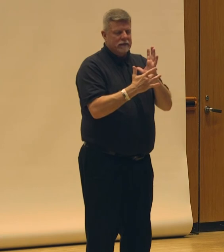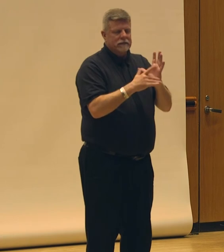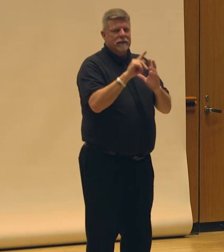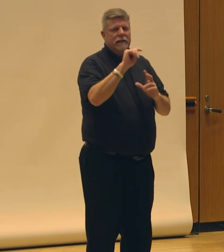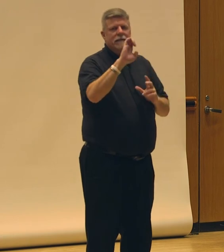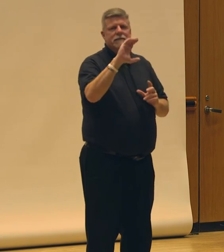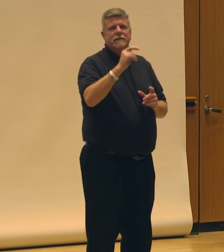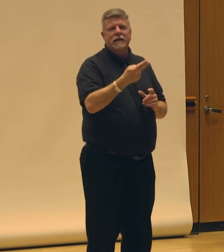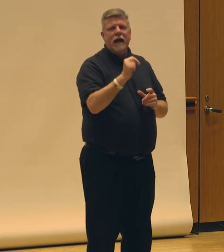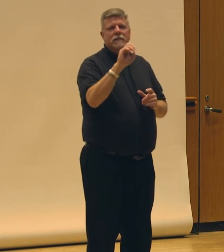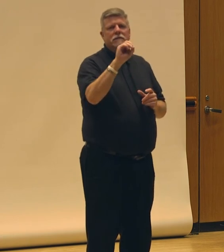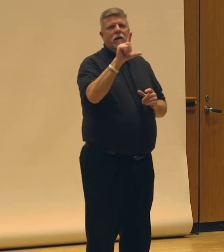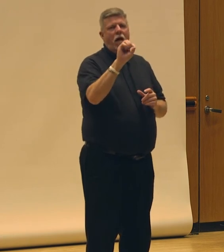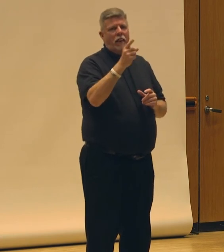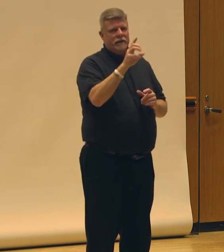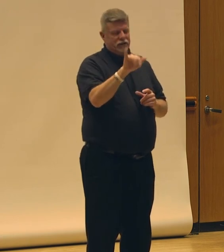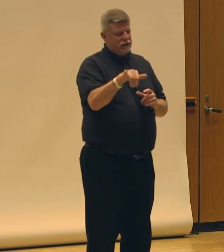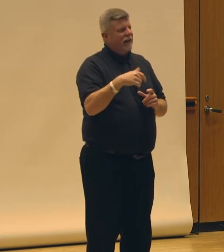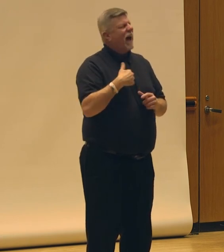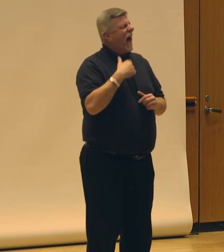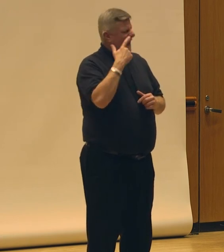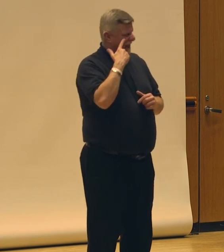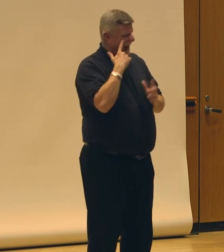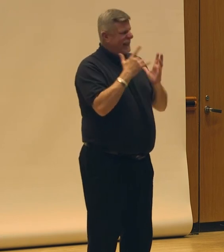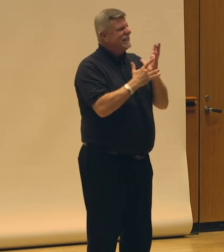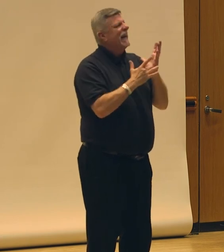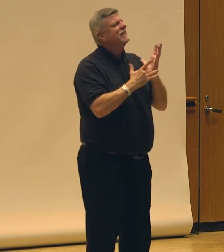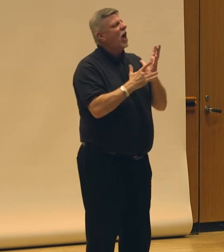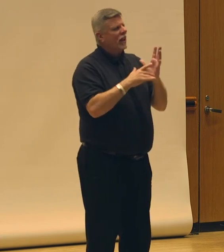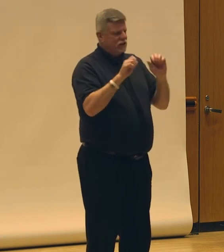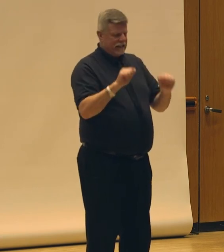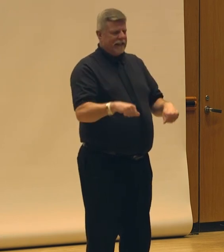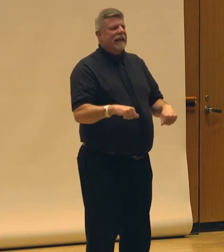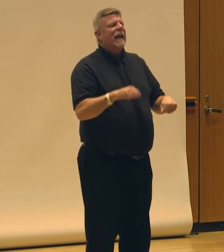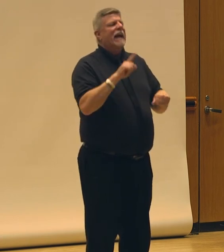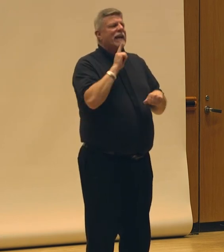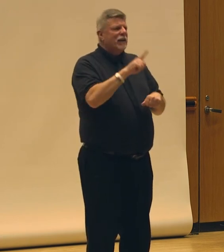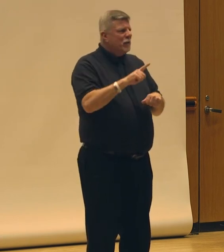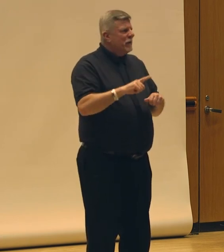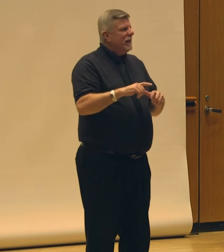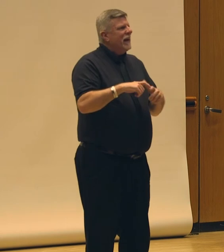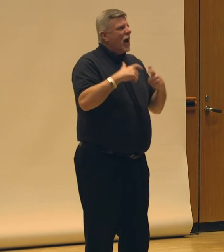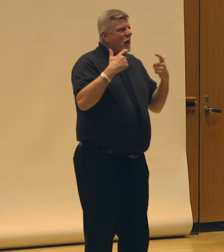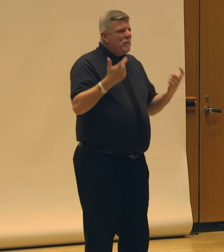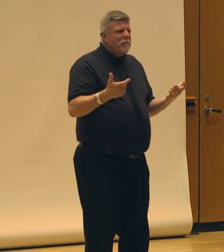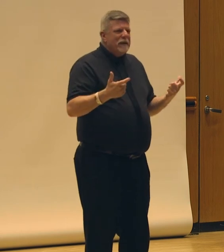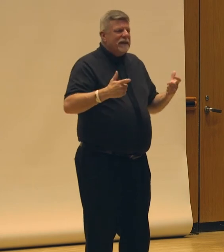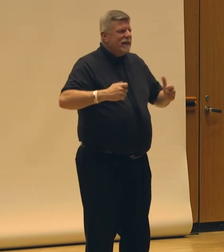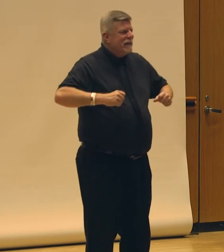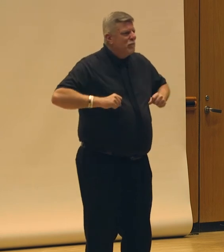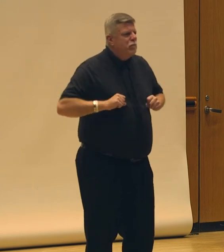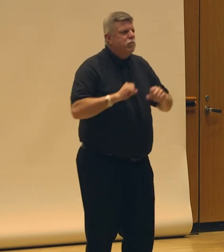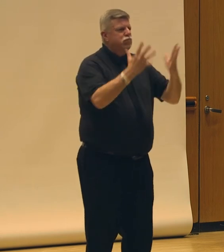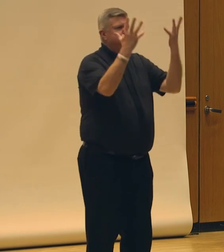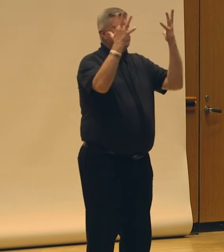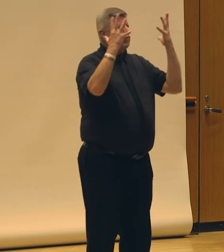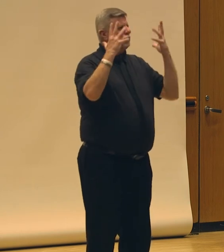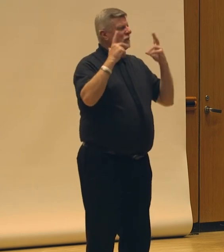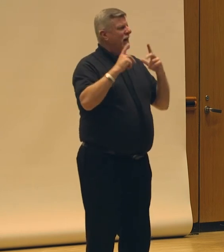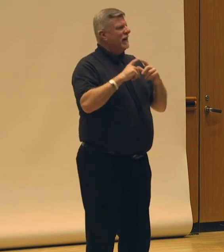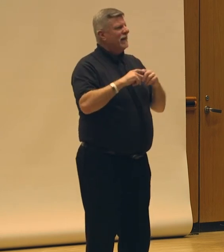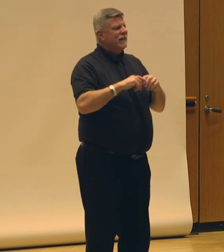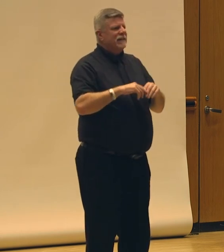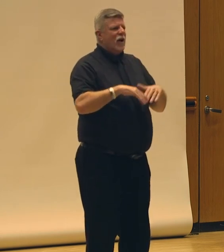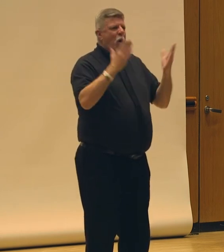think technology can be a really great re-indigenizer, decolonizer, like source, open source